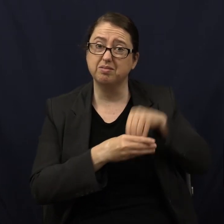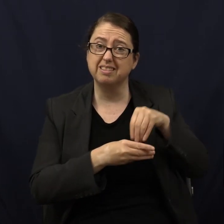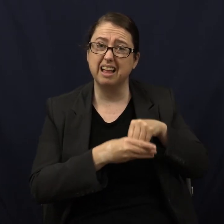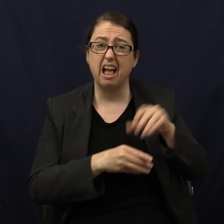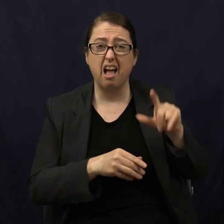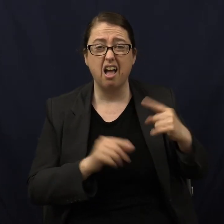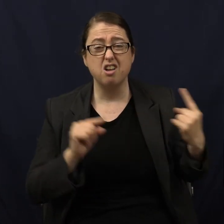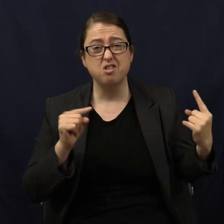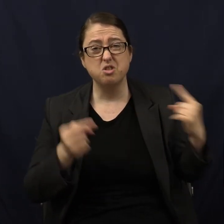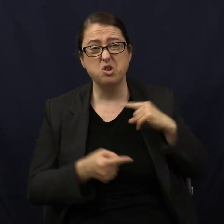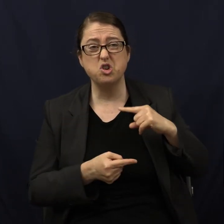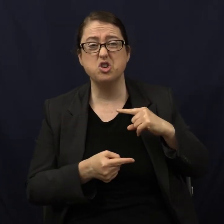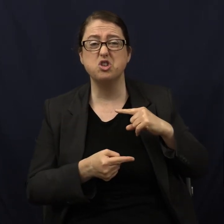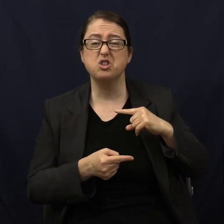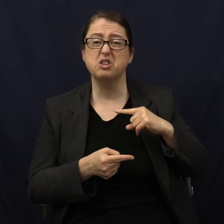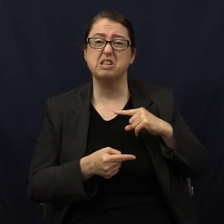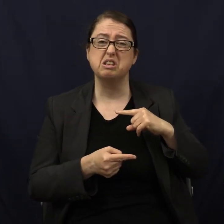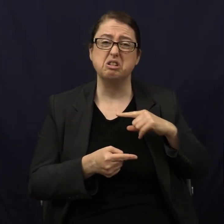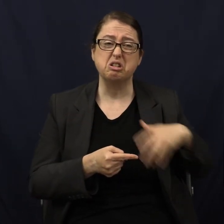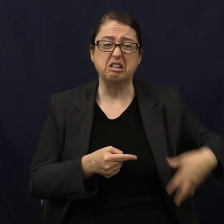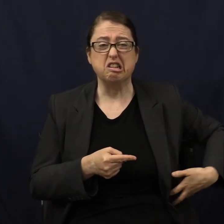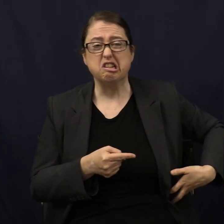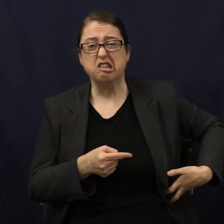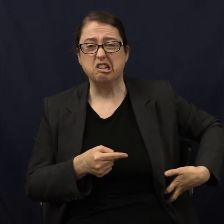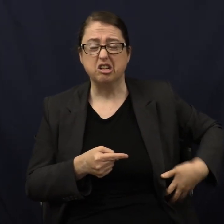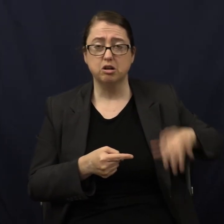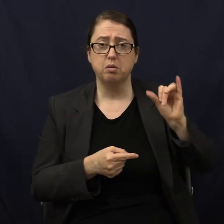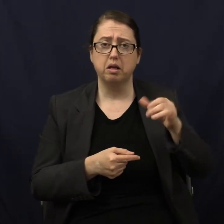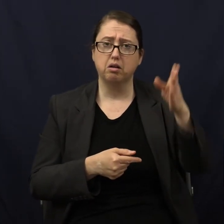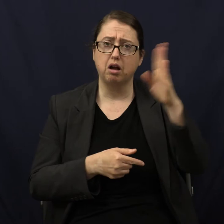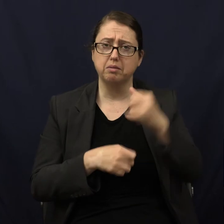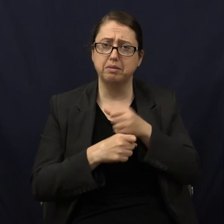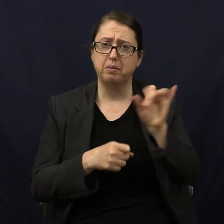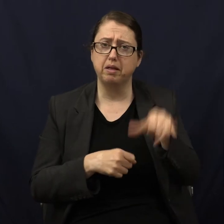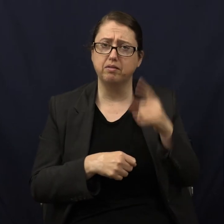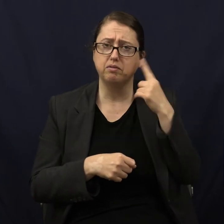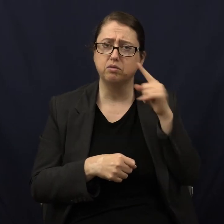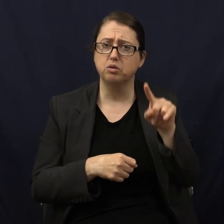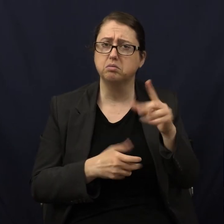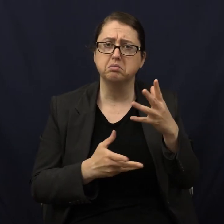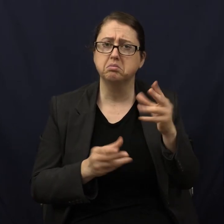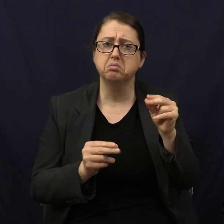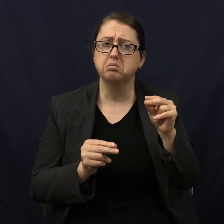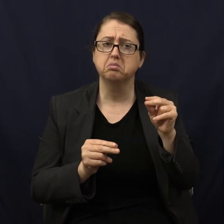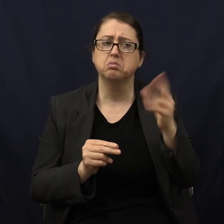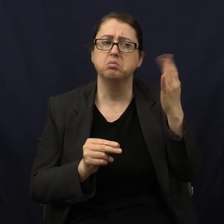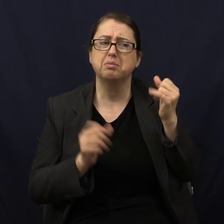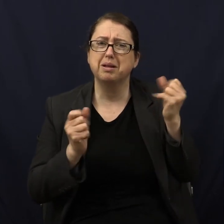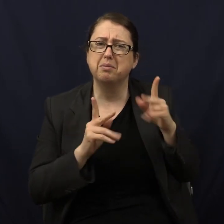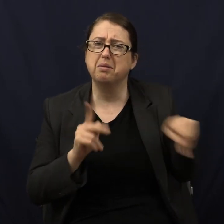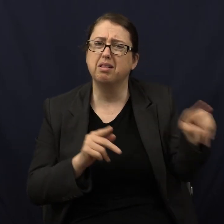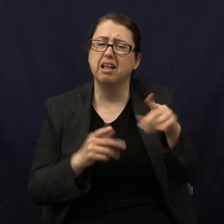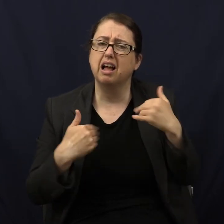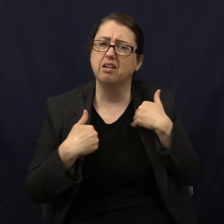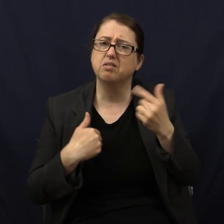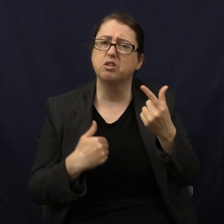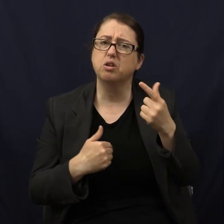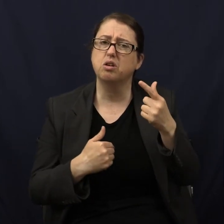lodged in there? Oh, pancreatitis, cholecystitis. You think that was the design? So why do so many people have gallstones?